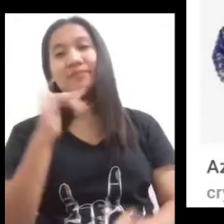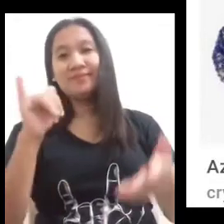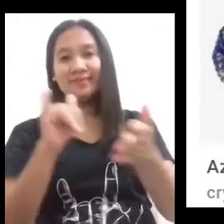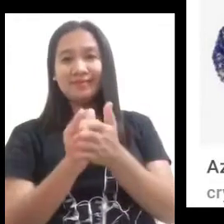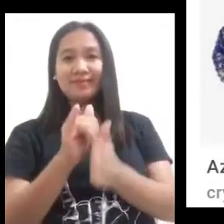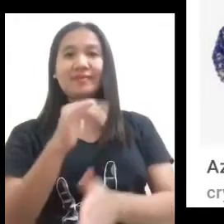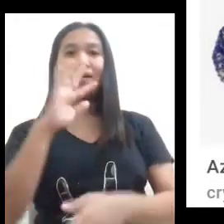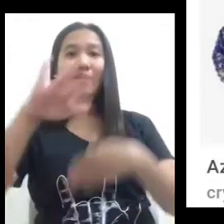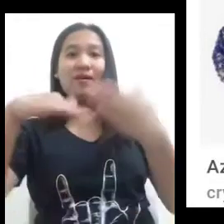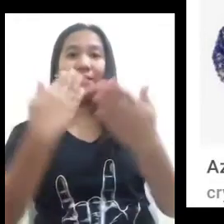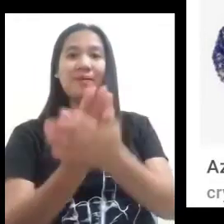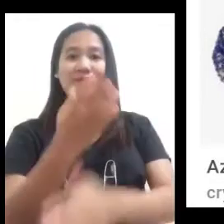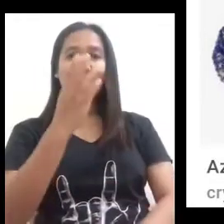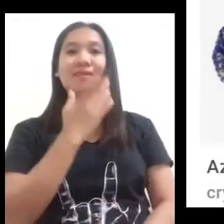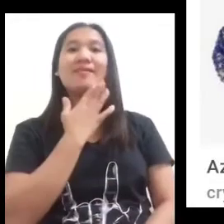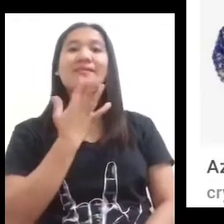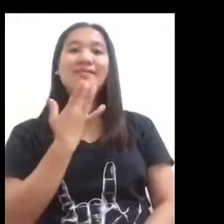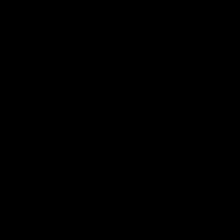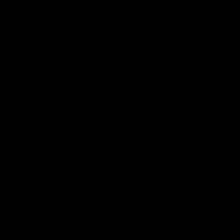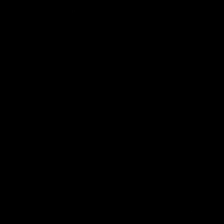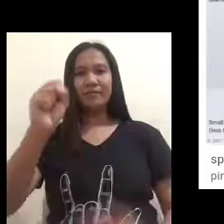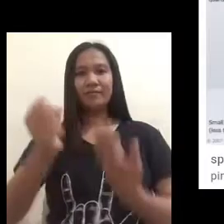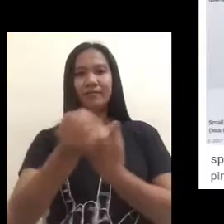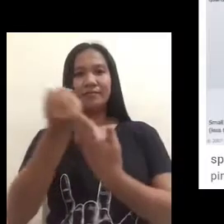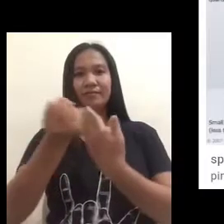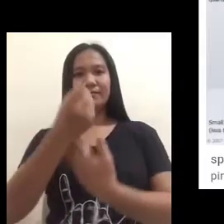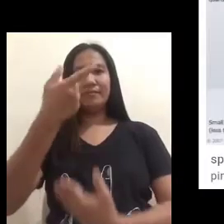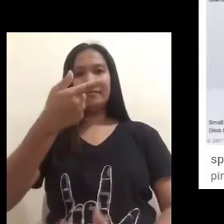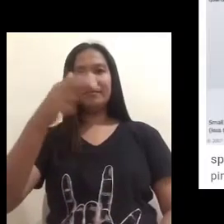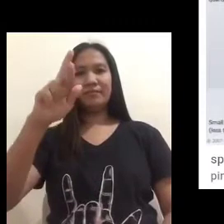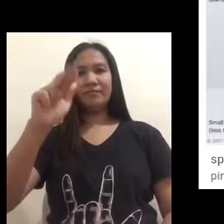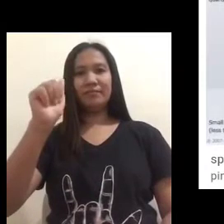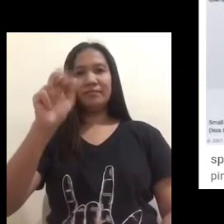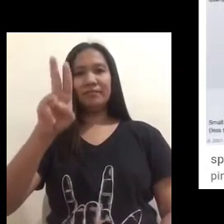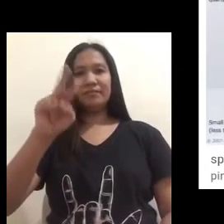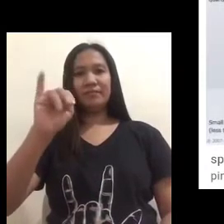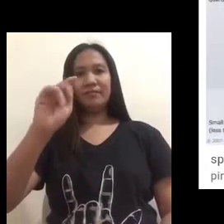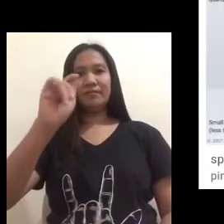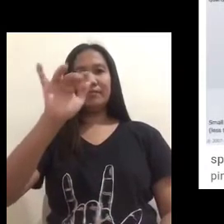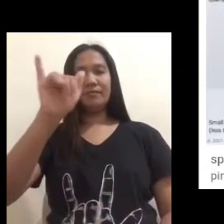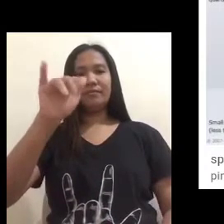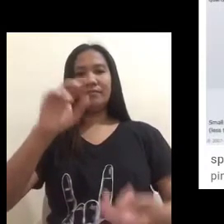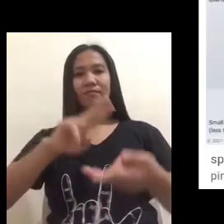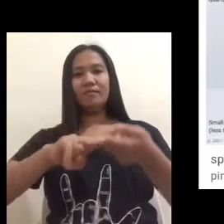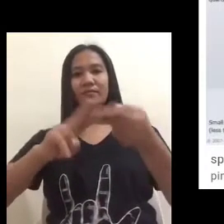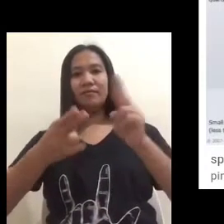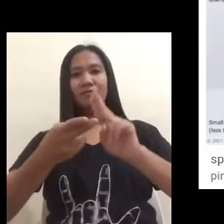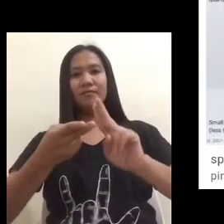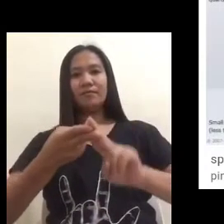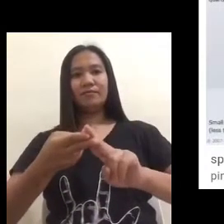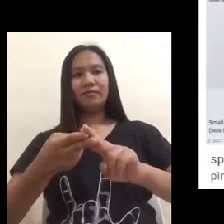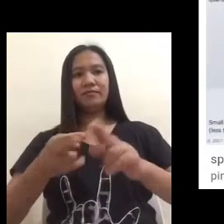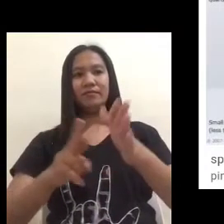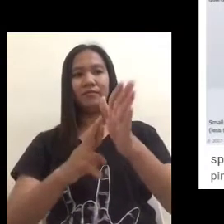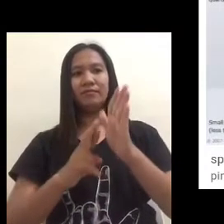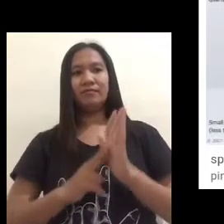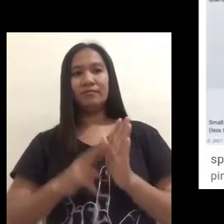about it for color okay the next physical property is the specific